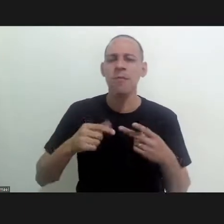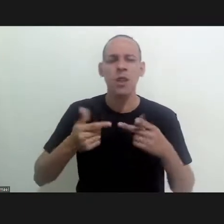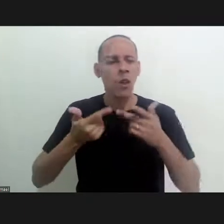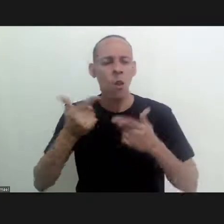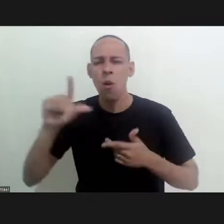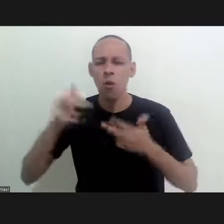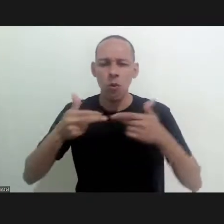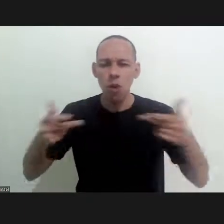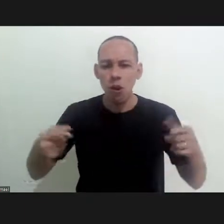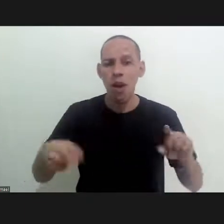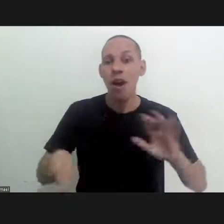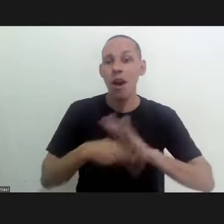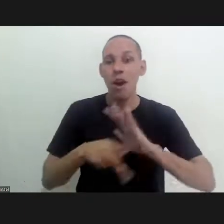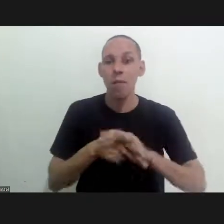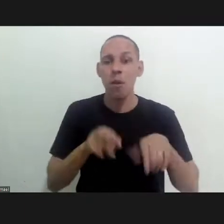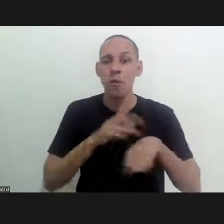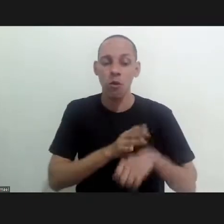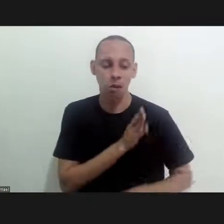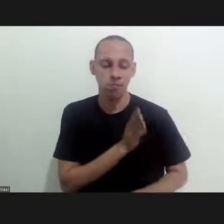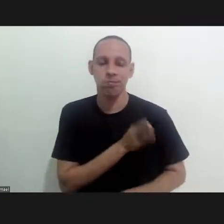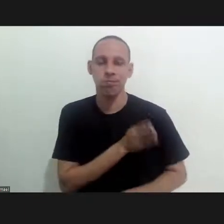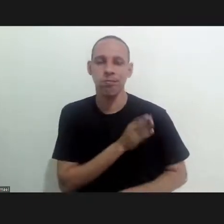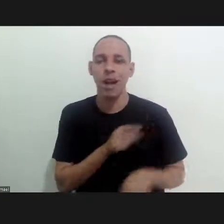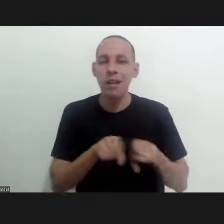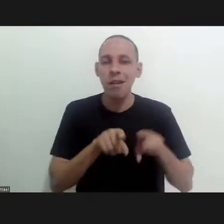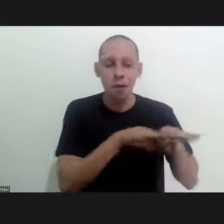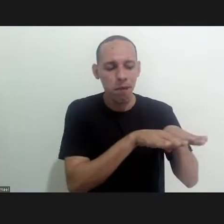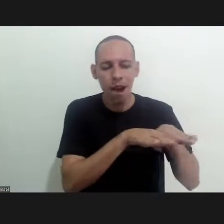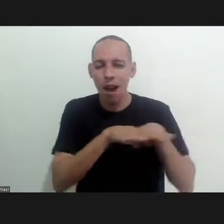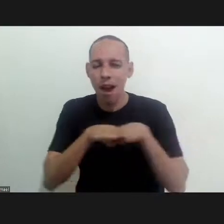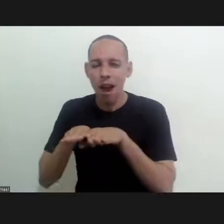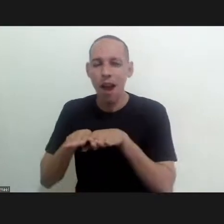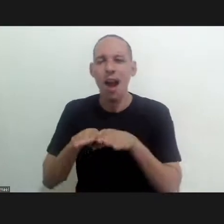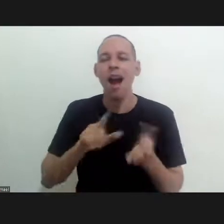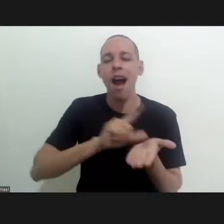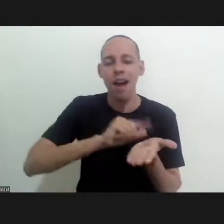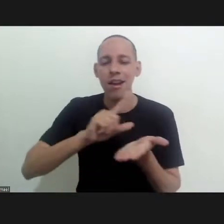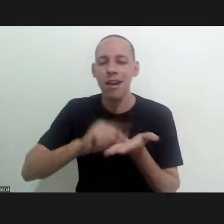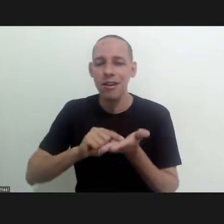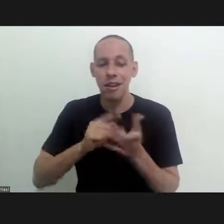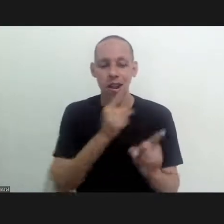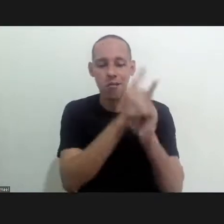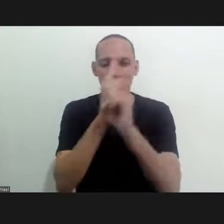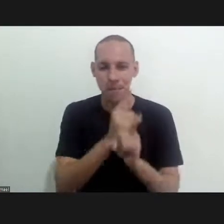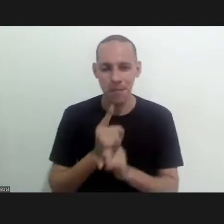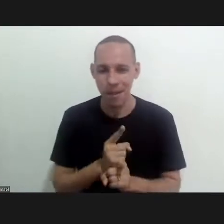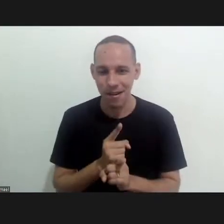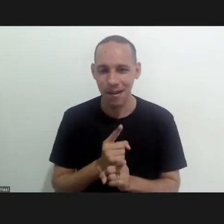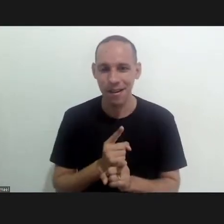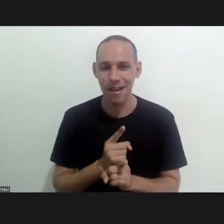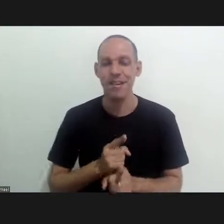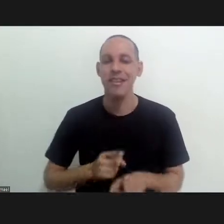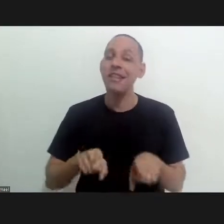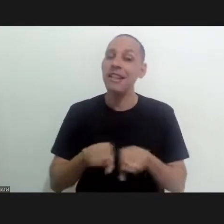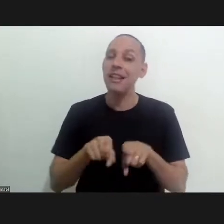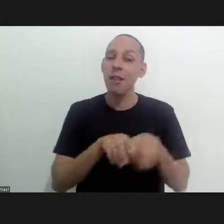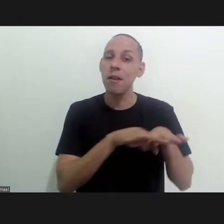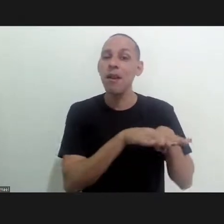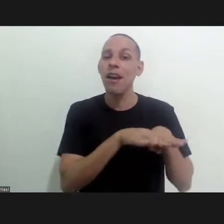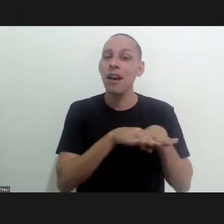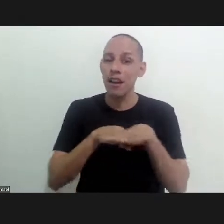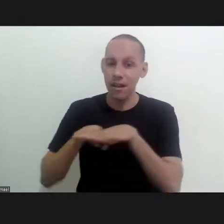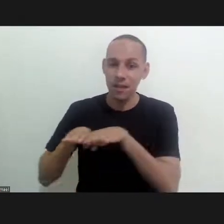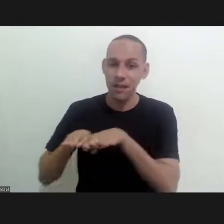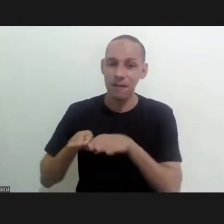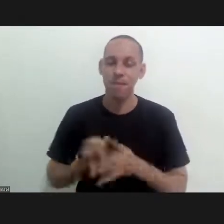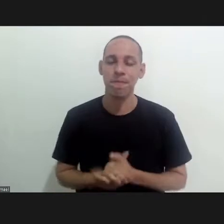experimental aspects of the Chagas pathology and also tools for diagnosis and the